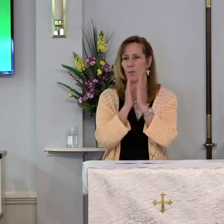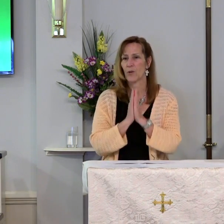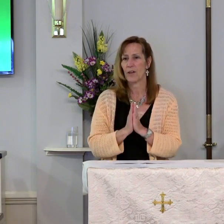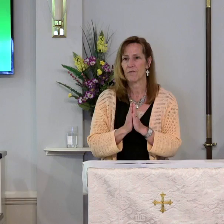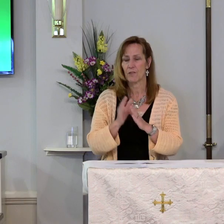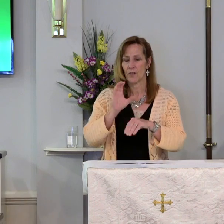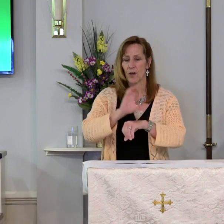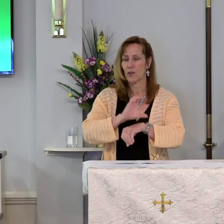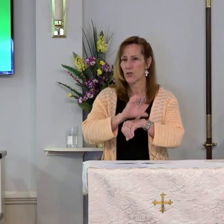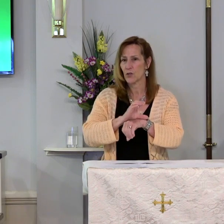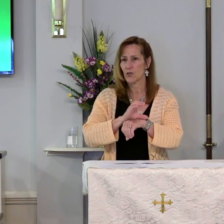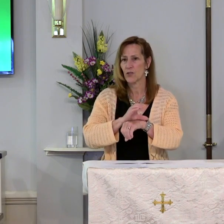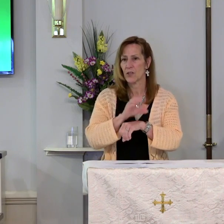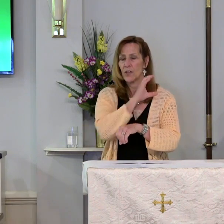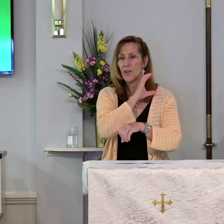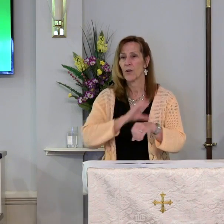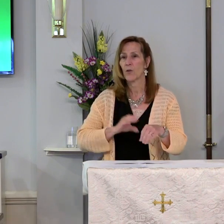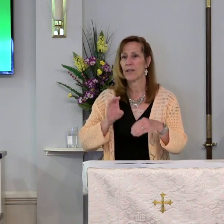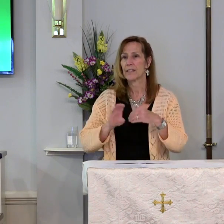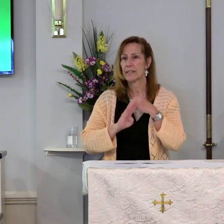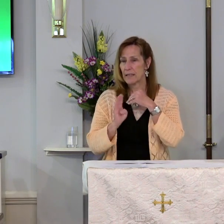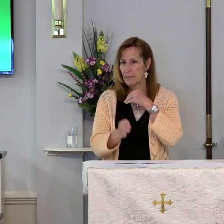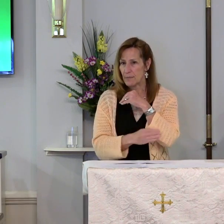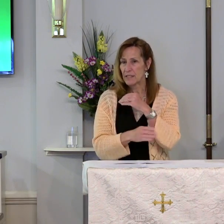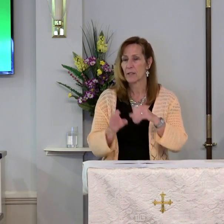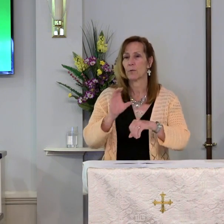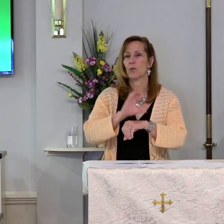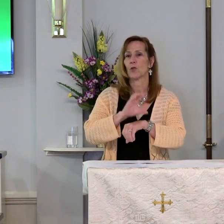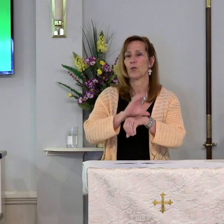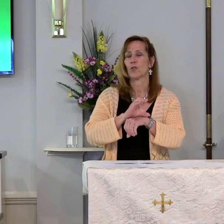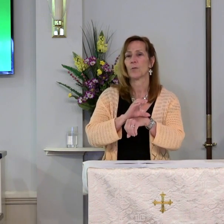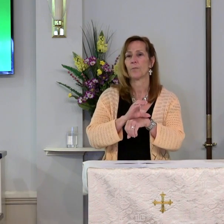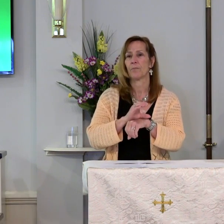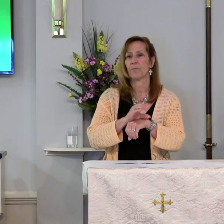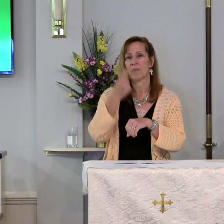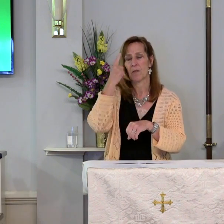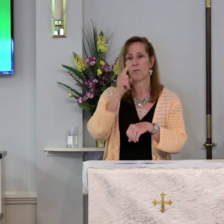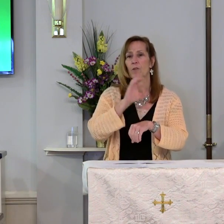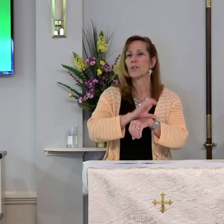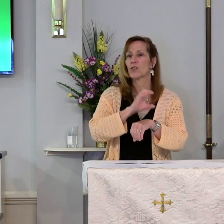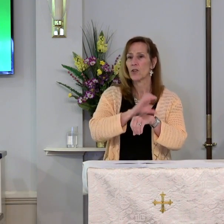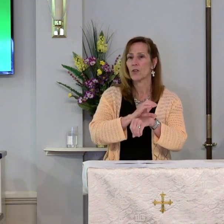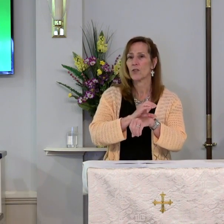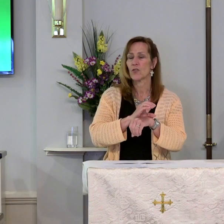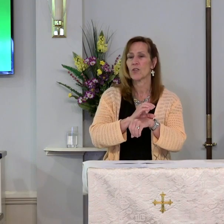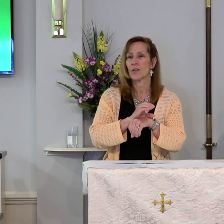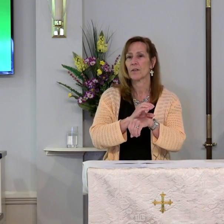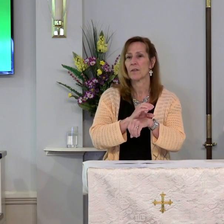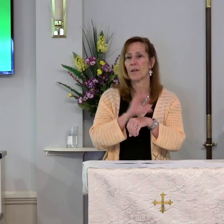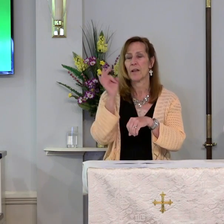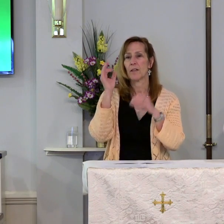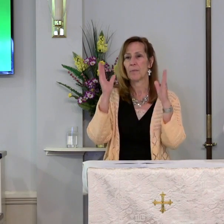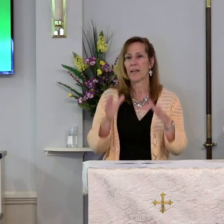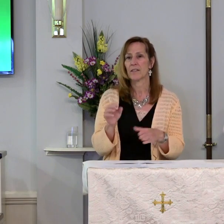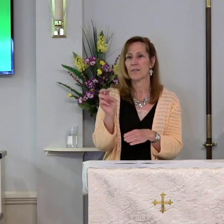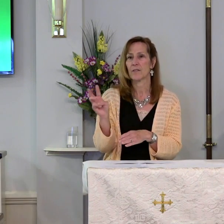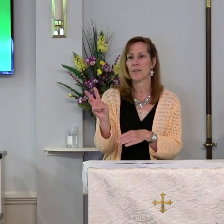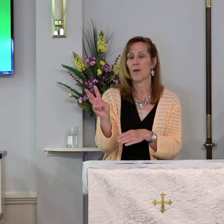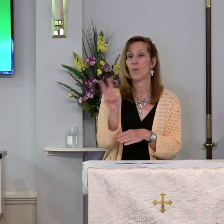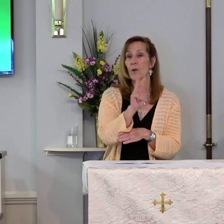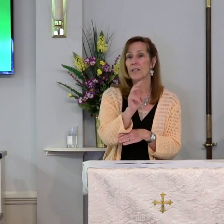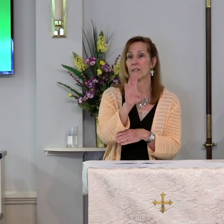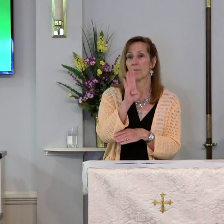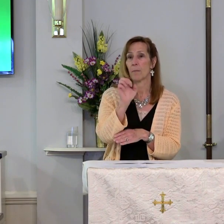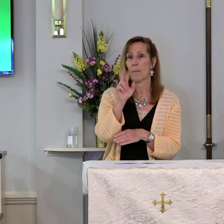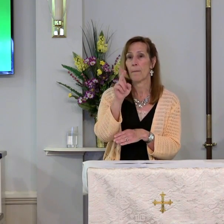congregation, Christ Episcopal Church, for the congregations and clergy of the Westbrook's Mission